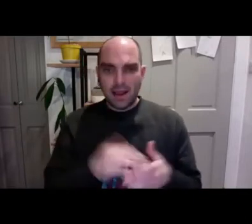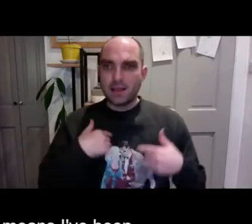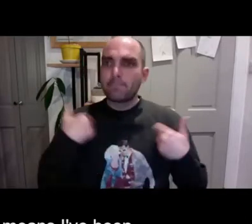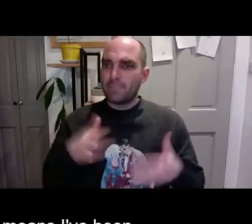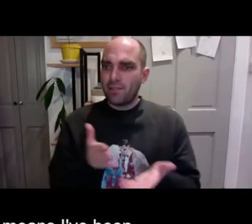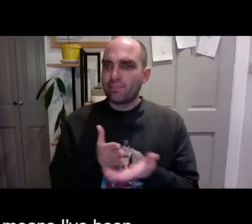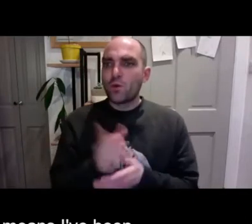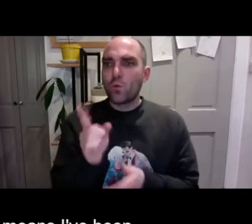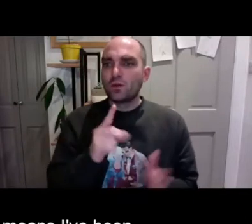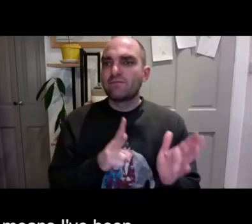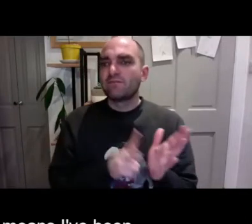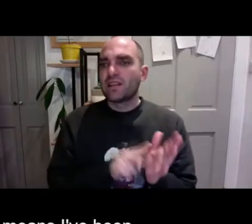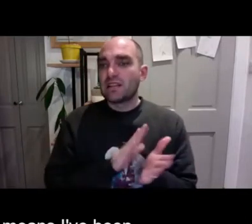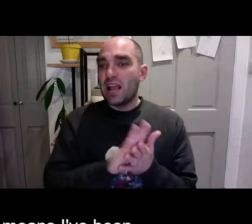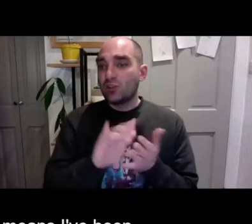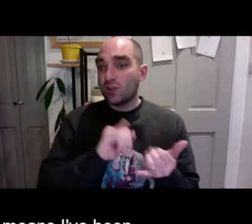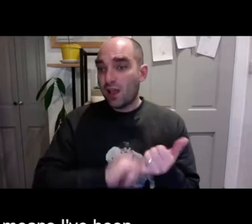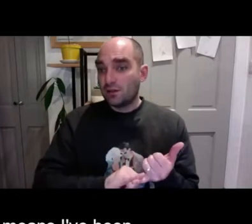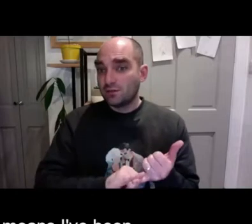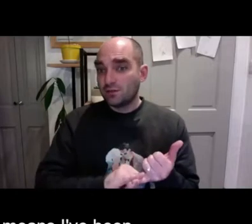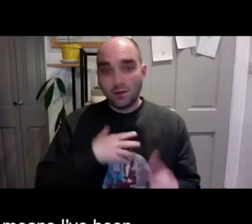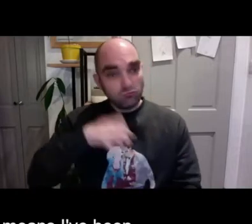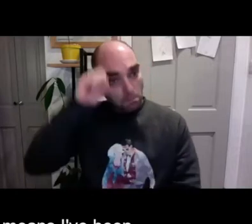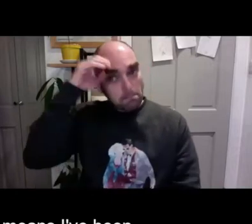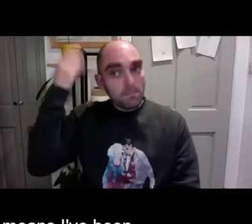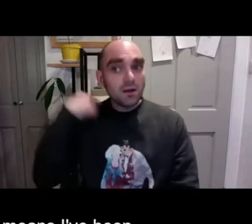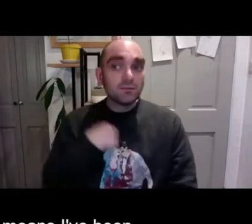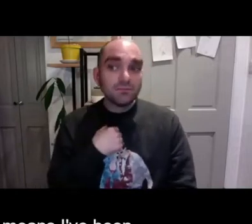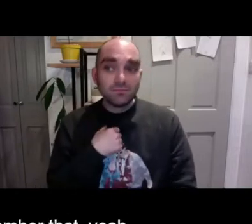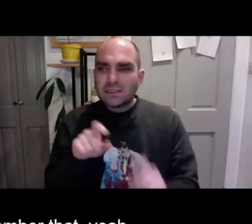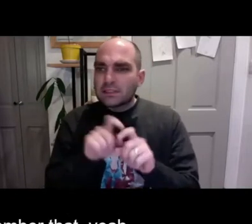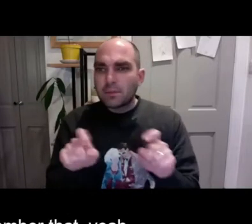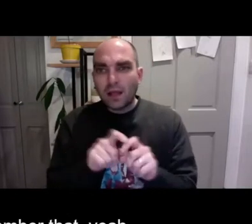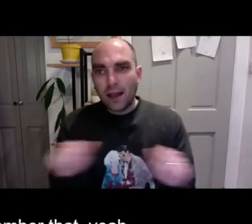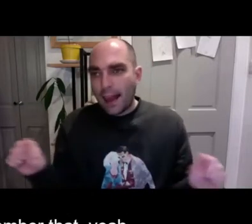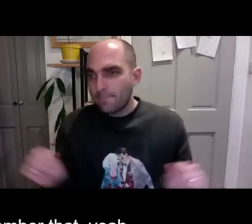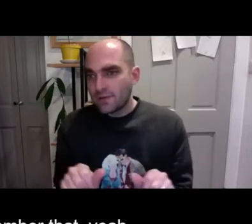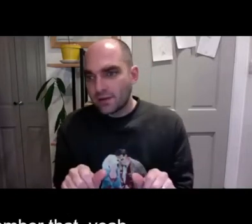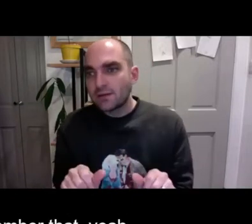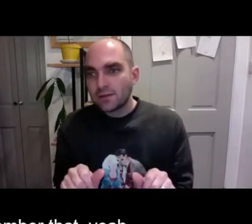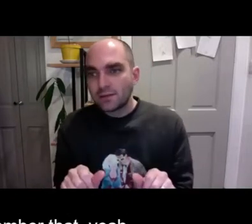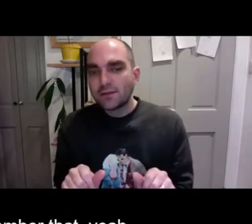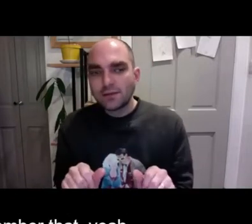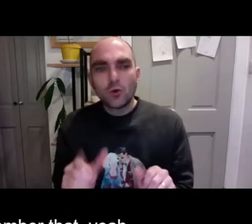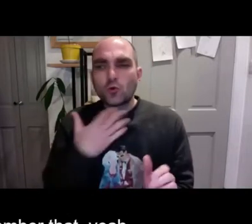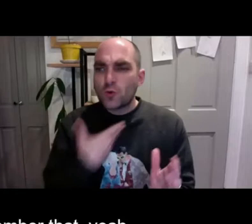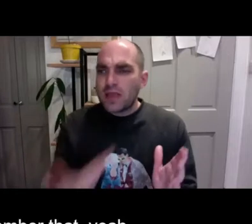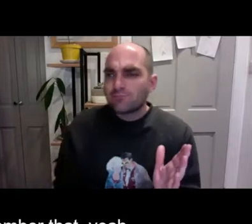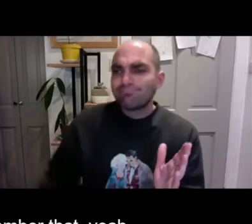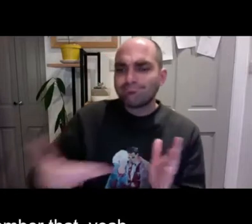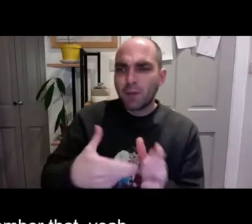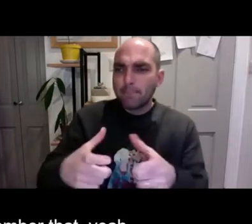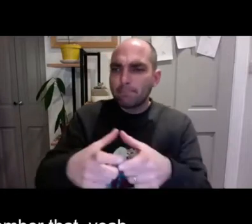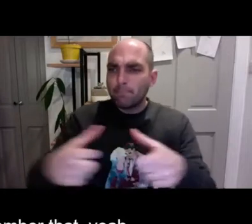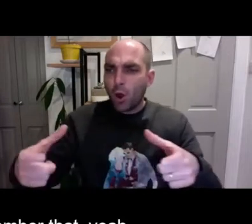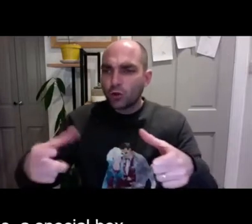So because I'm 43, it means I've been through all of the different technology from VHS. I can remember that. Yeah. And they didn't have subtitles. Well, they had limited